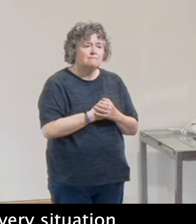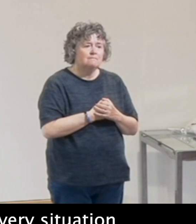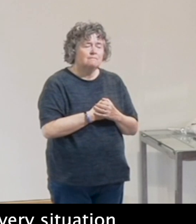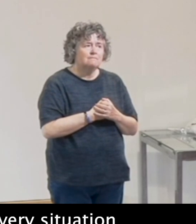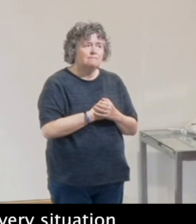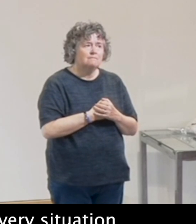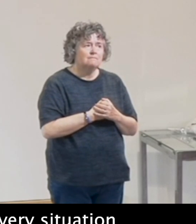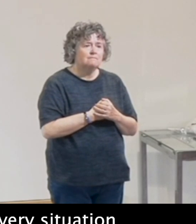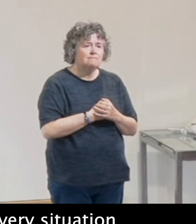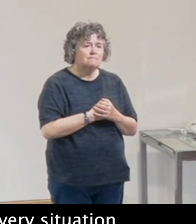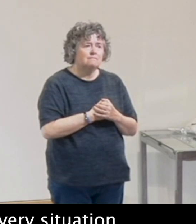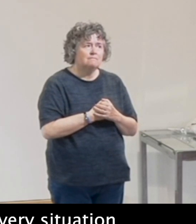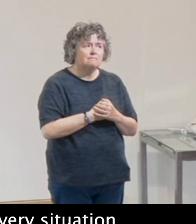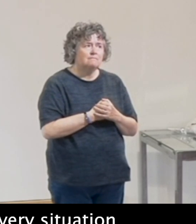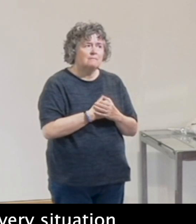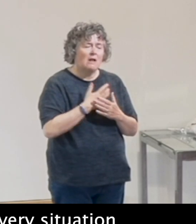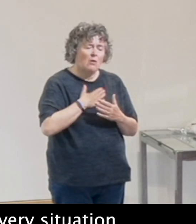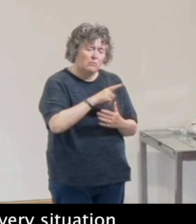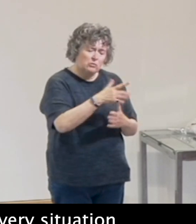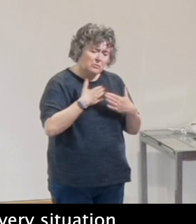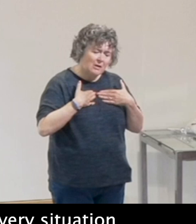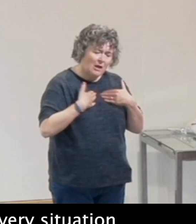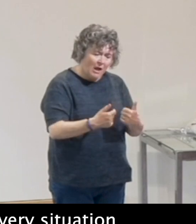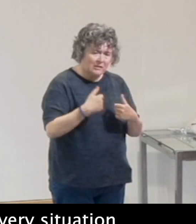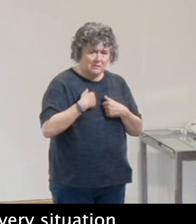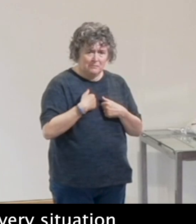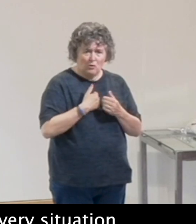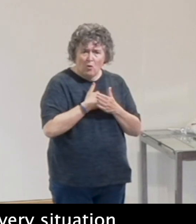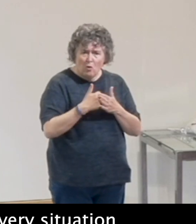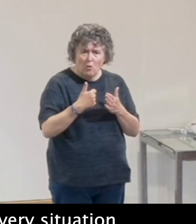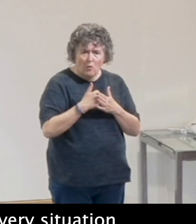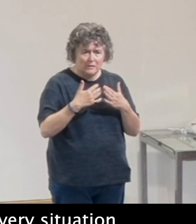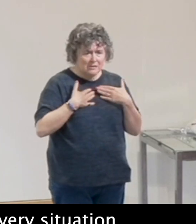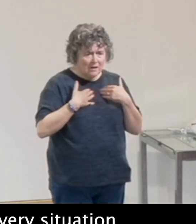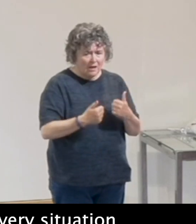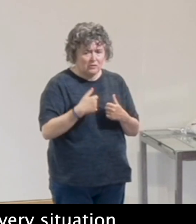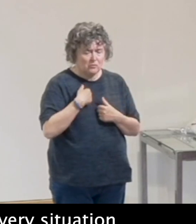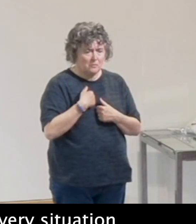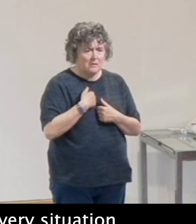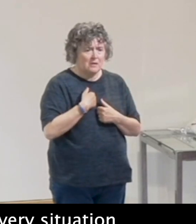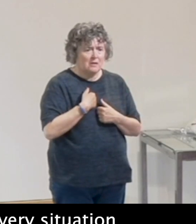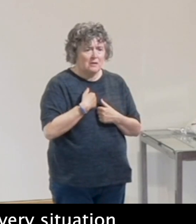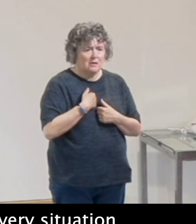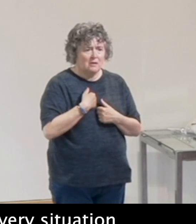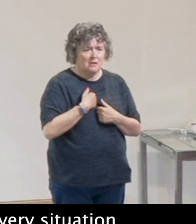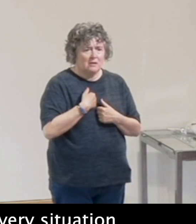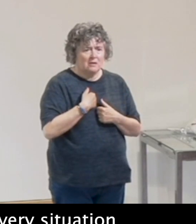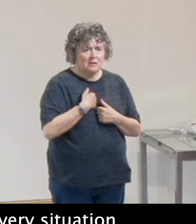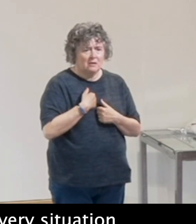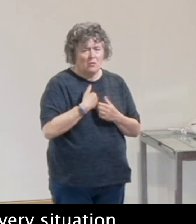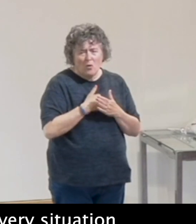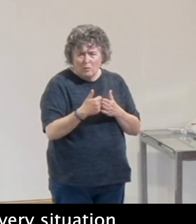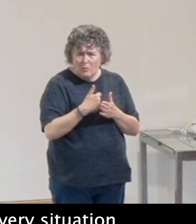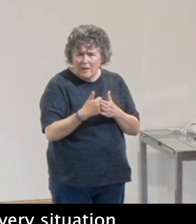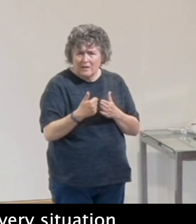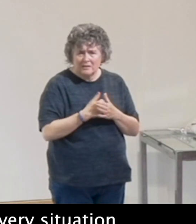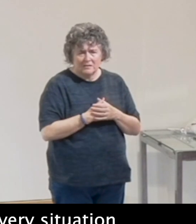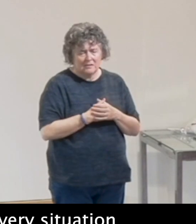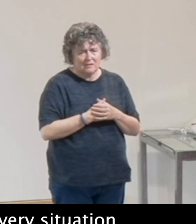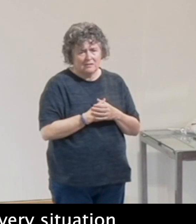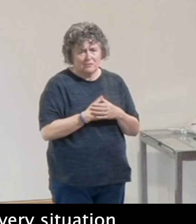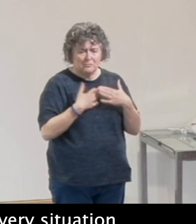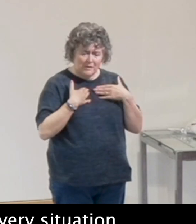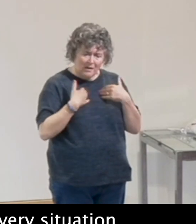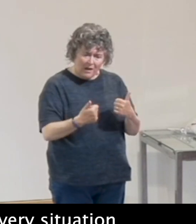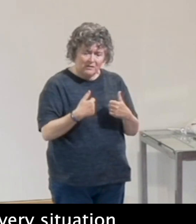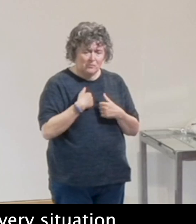I want to be shown kindness in every situation. not just when I'm doing something nice or whatever, but be kind